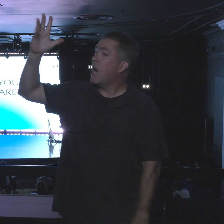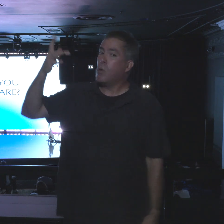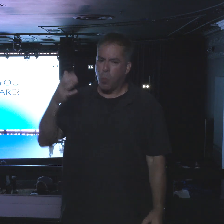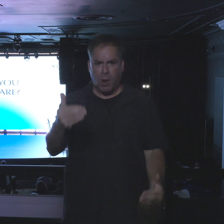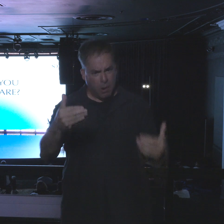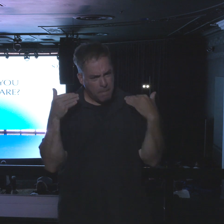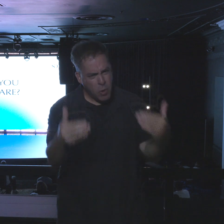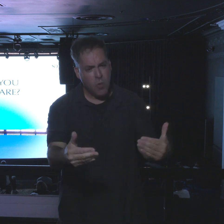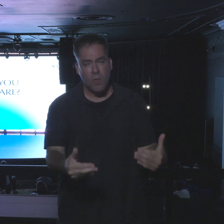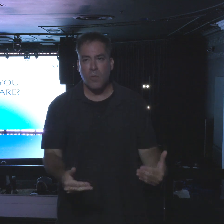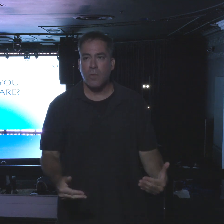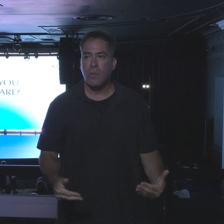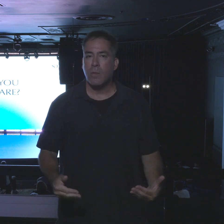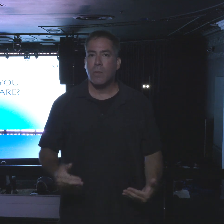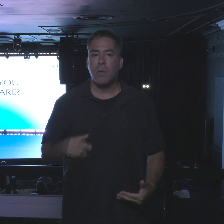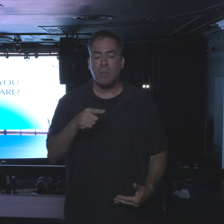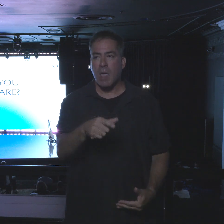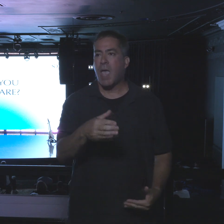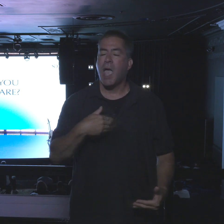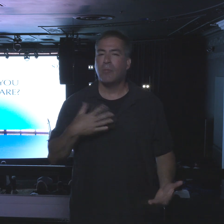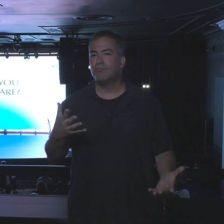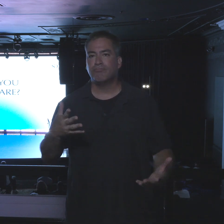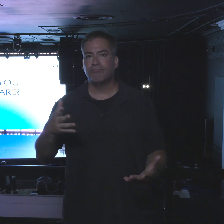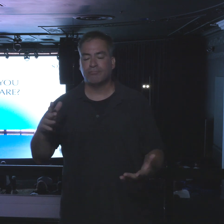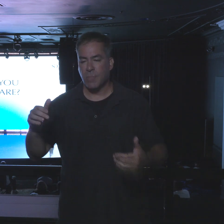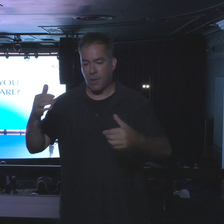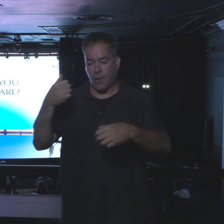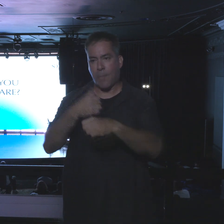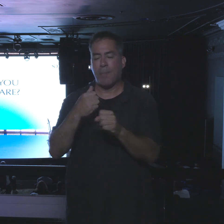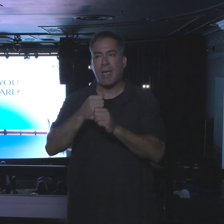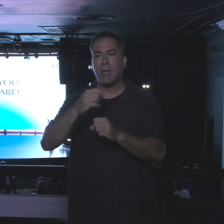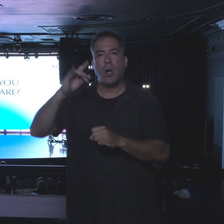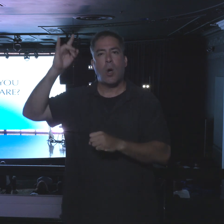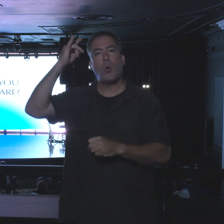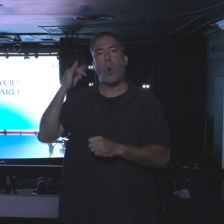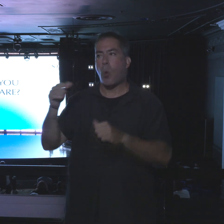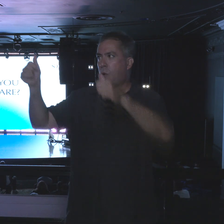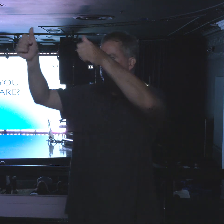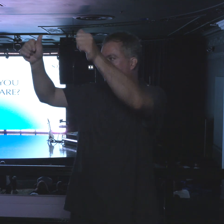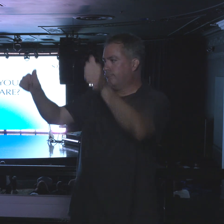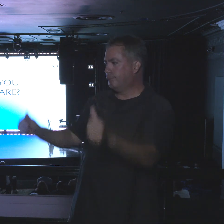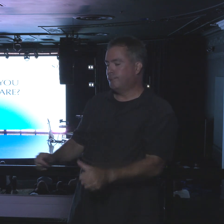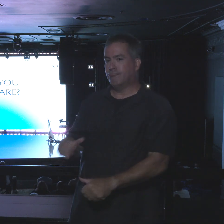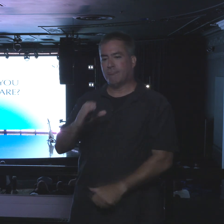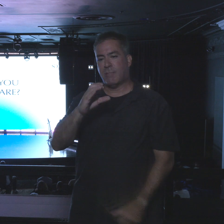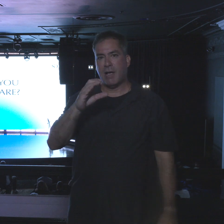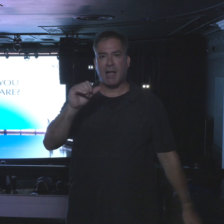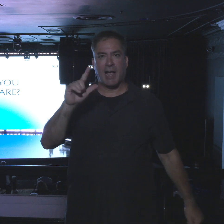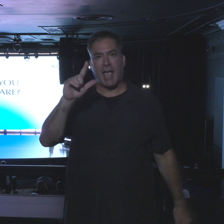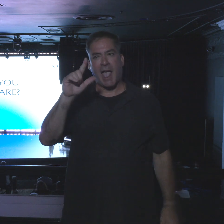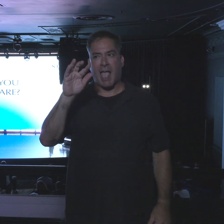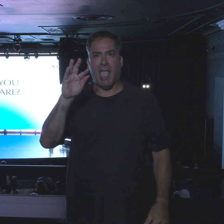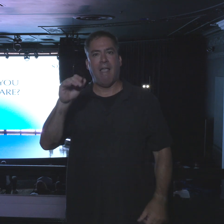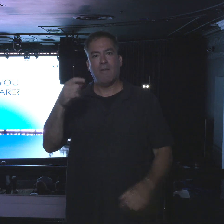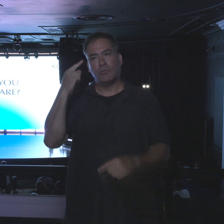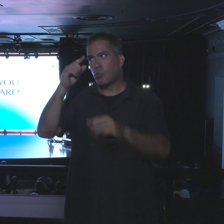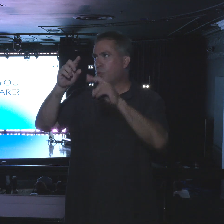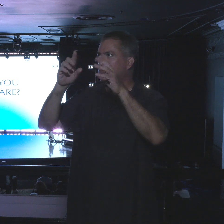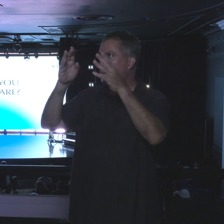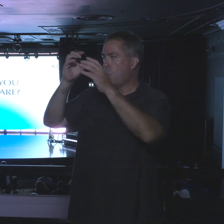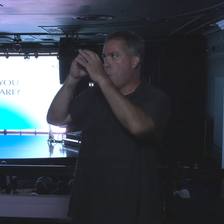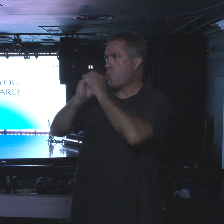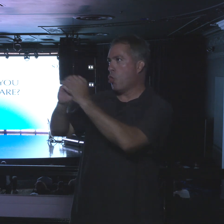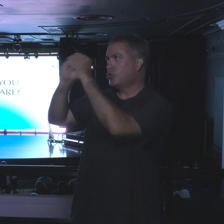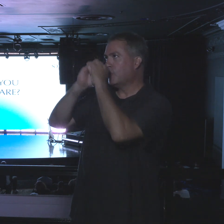go forward. They had the golden calf incidents. I want you to see if you see the typology